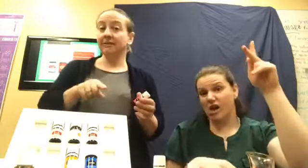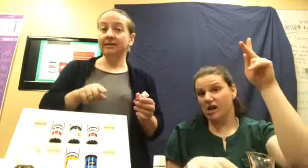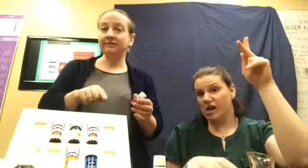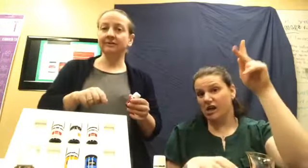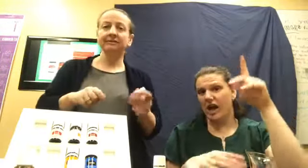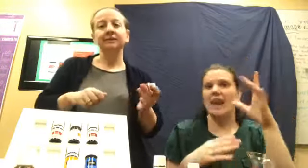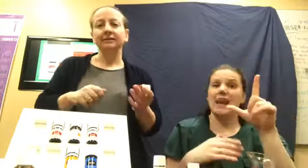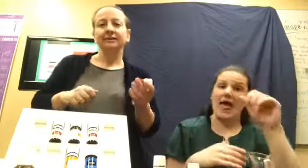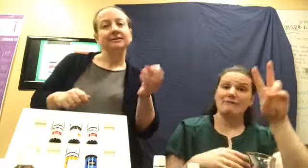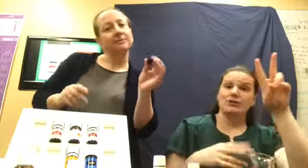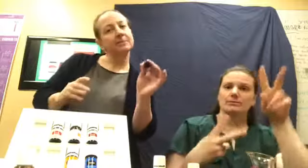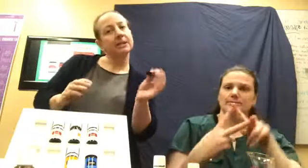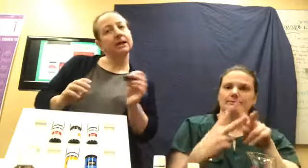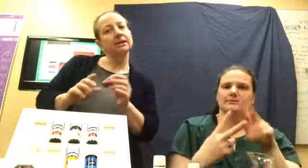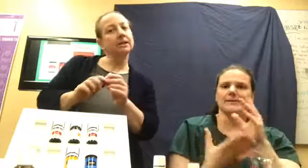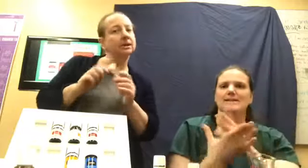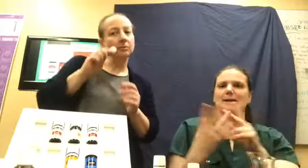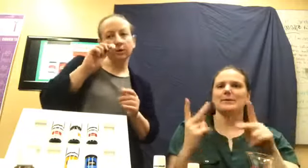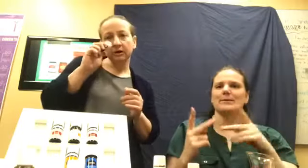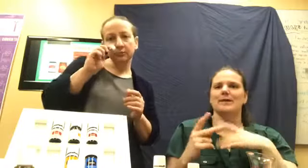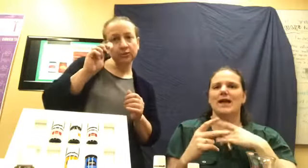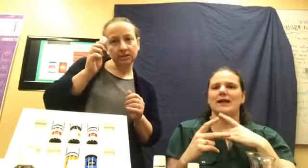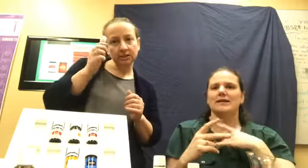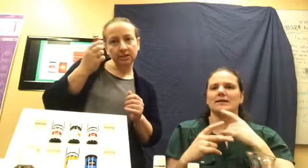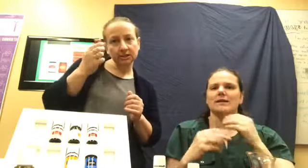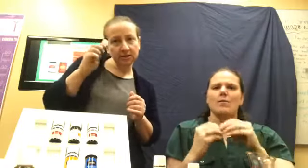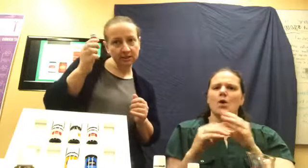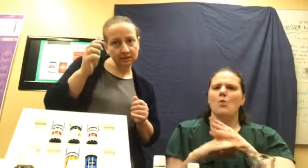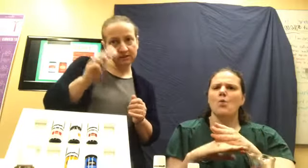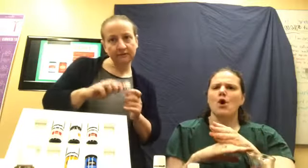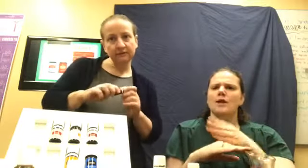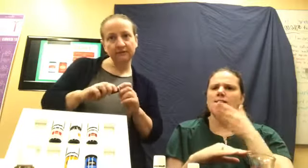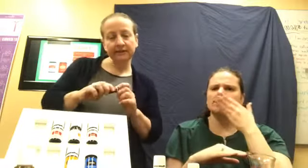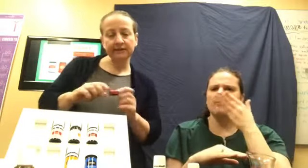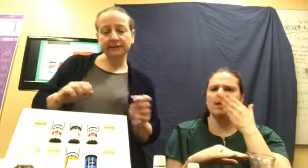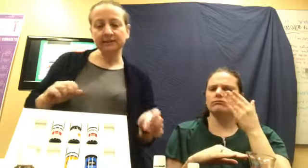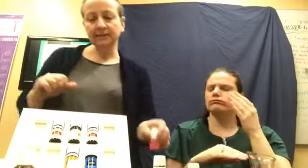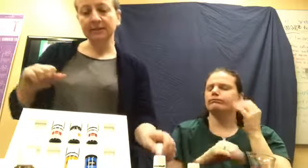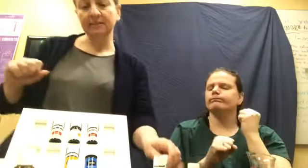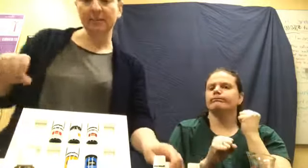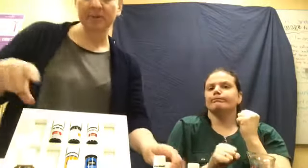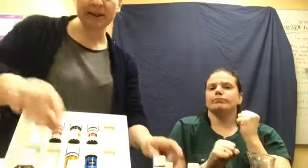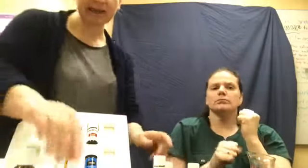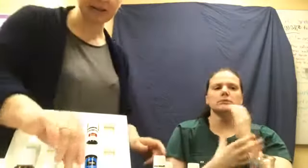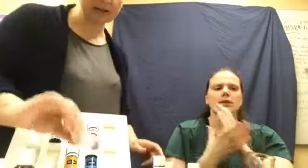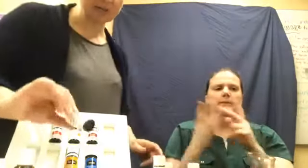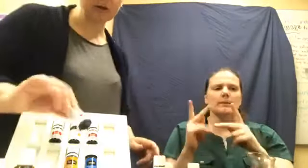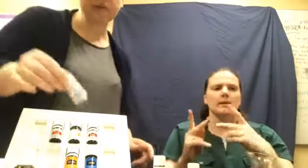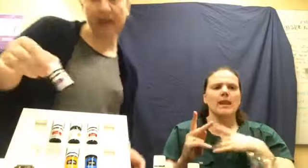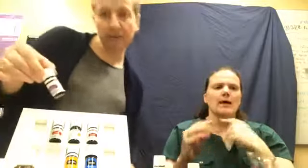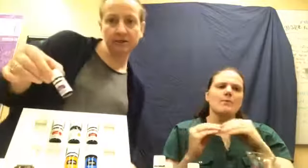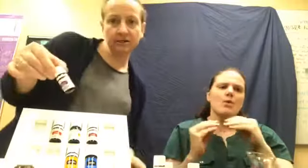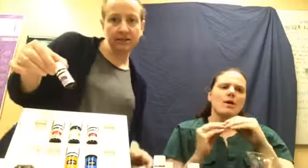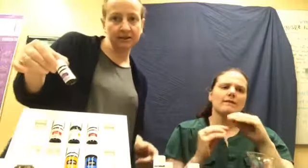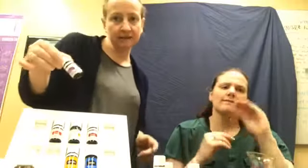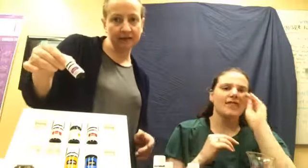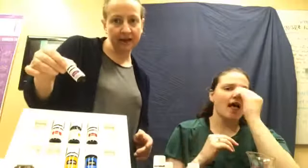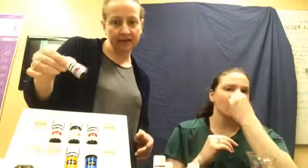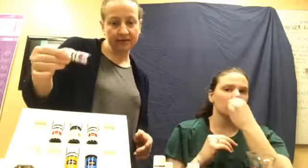Lavender. Some people like the little more woodsy scent of the frankincense, and some people like the little more flowery scent of the, the